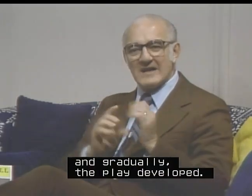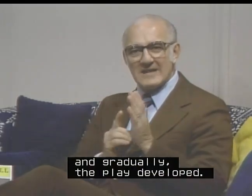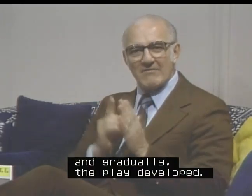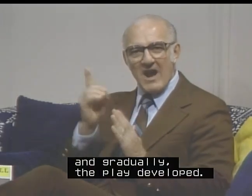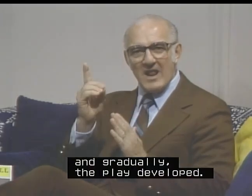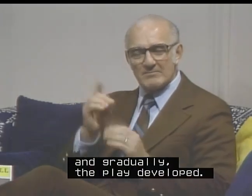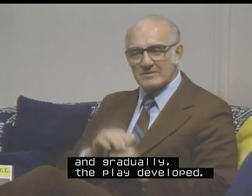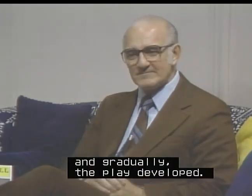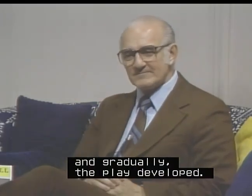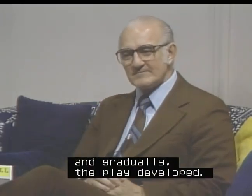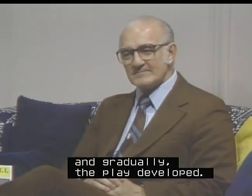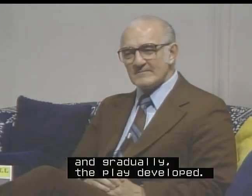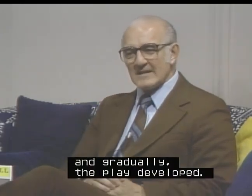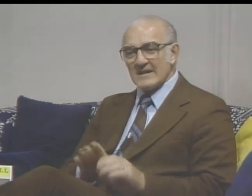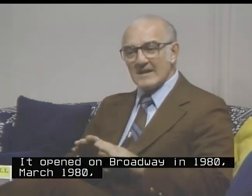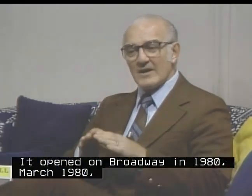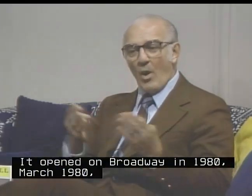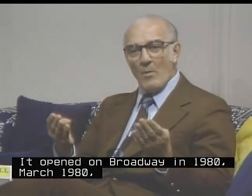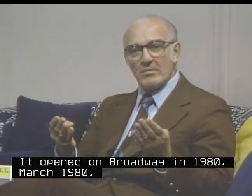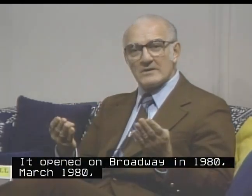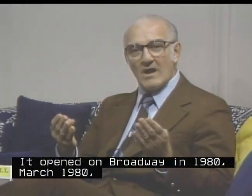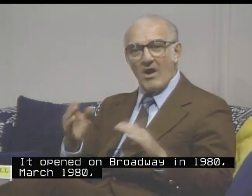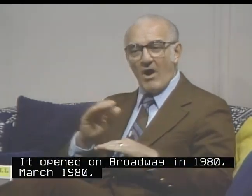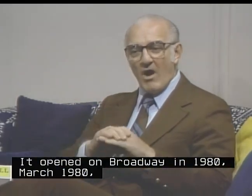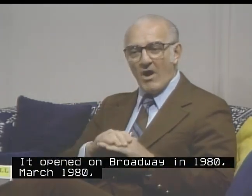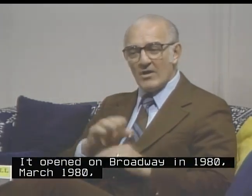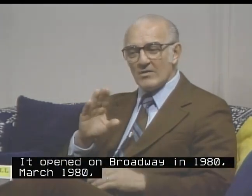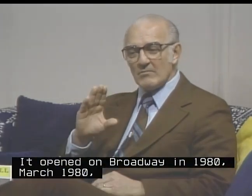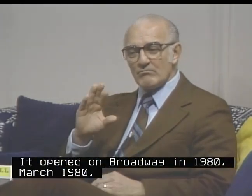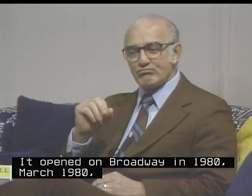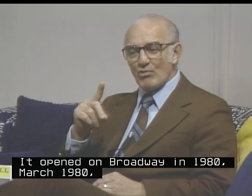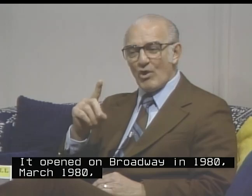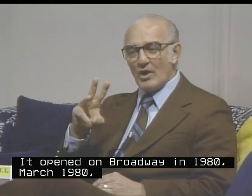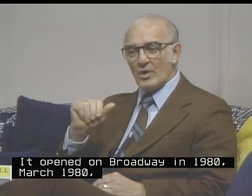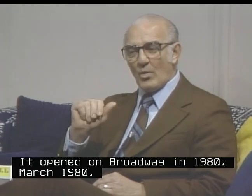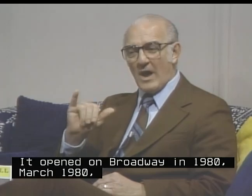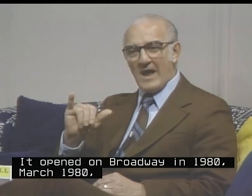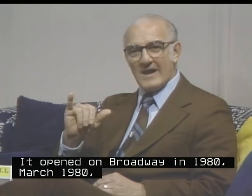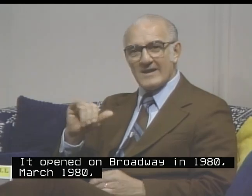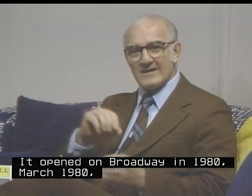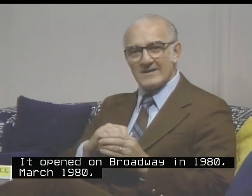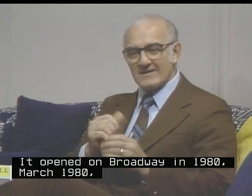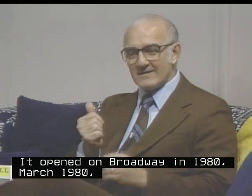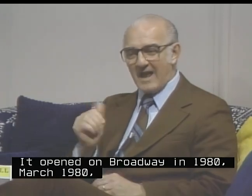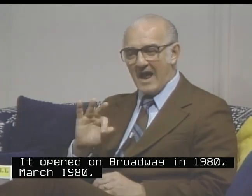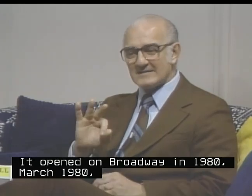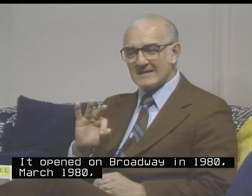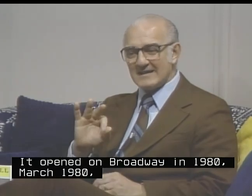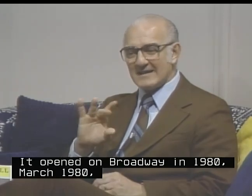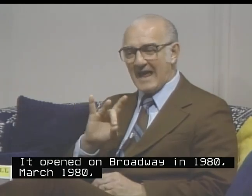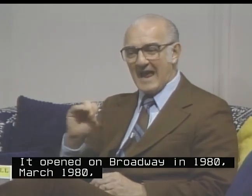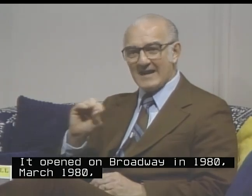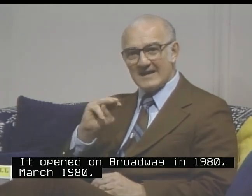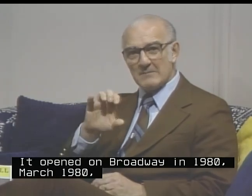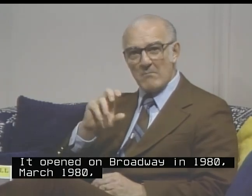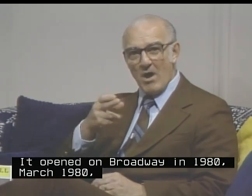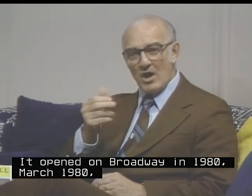developed. It opened on Broadway in 1980, March